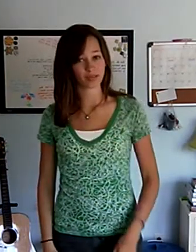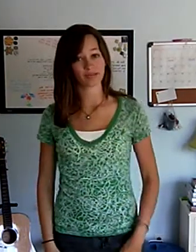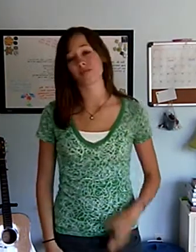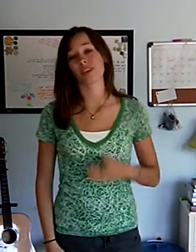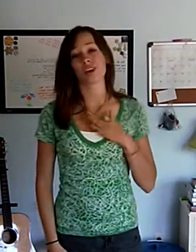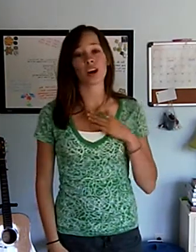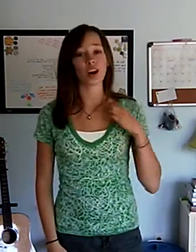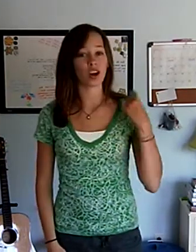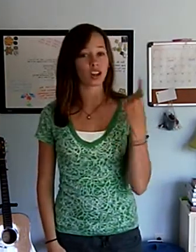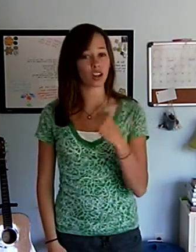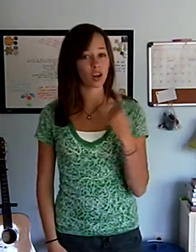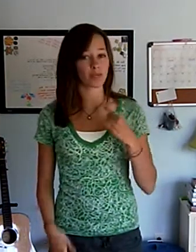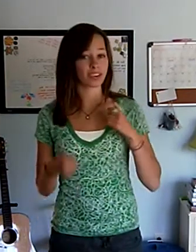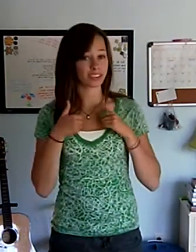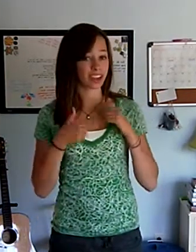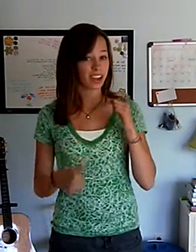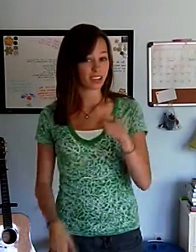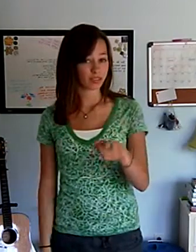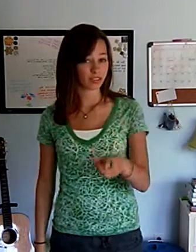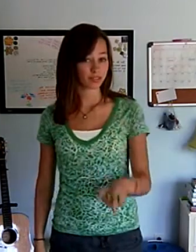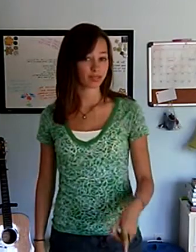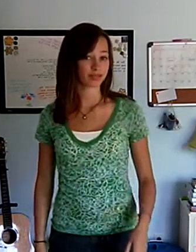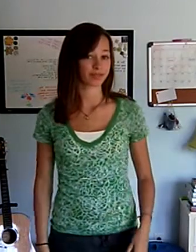I'll only have you